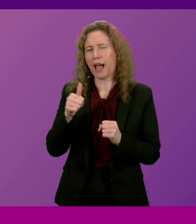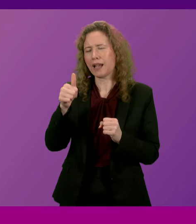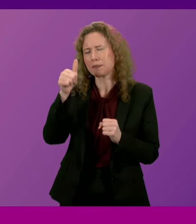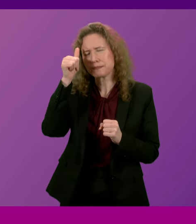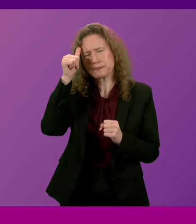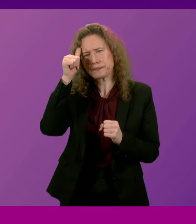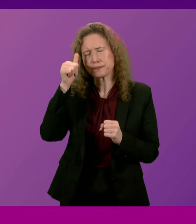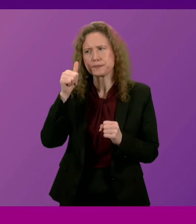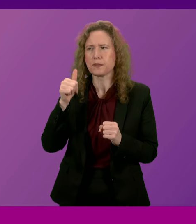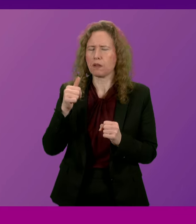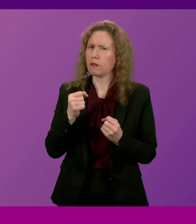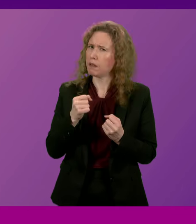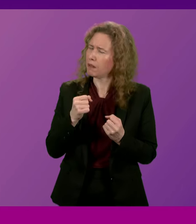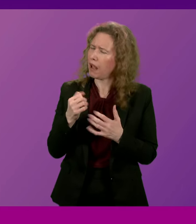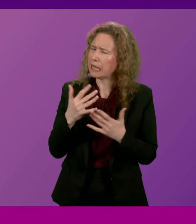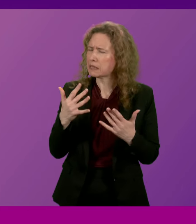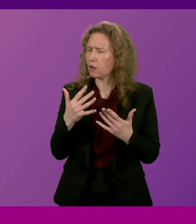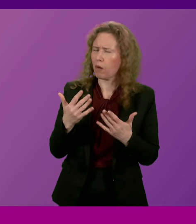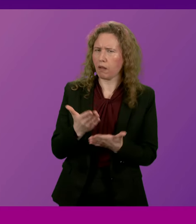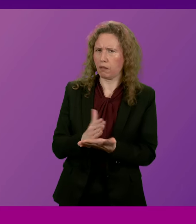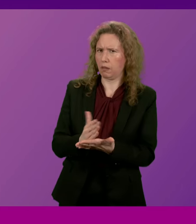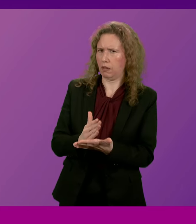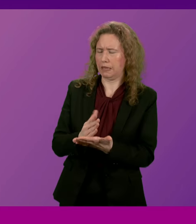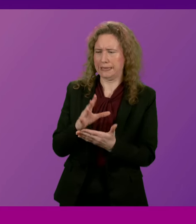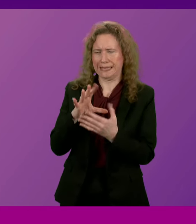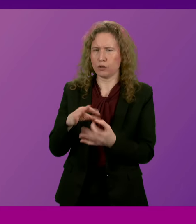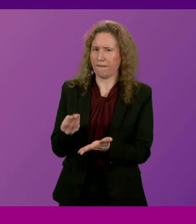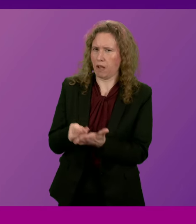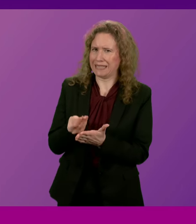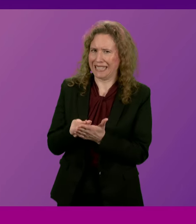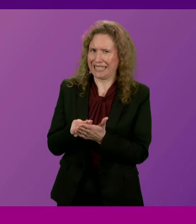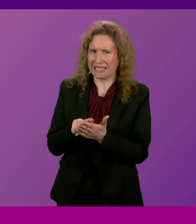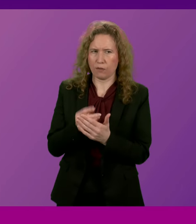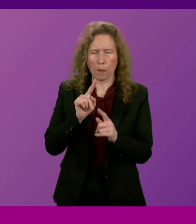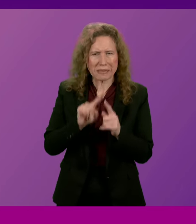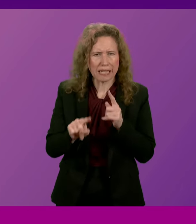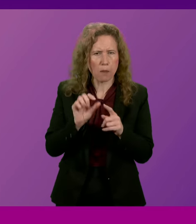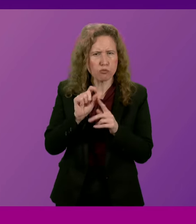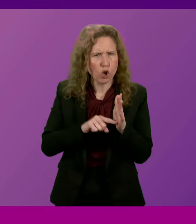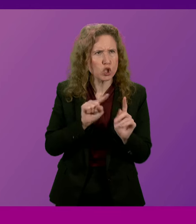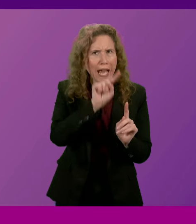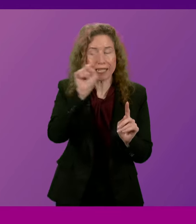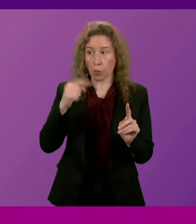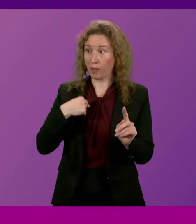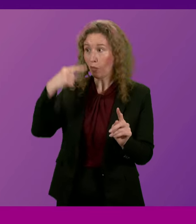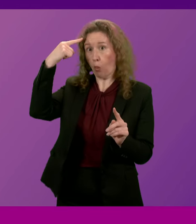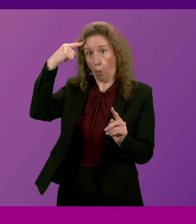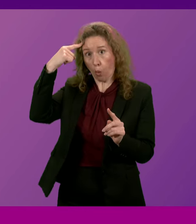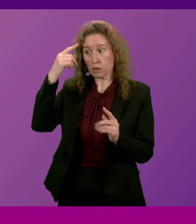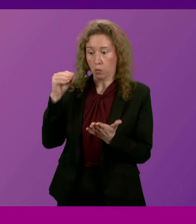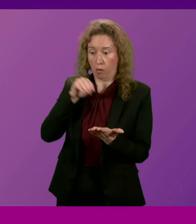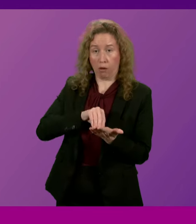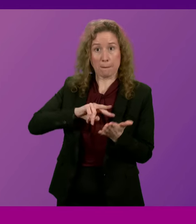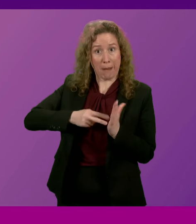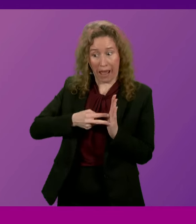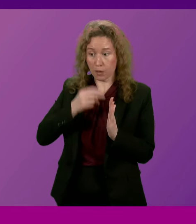of there being quite a bit of uncertainty about the funding for particular projects that many of us believed were in the course